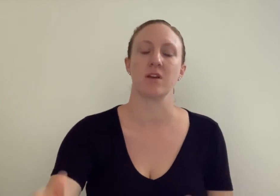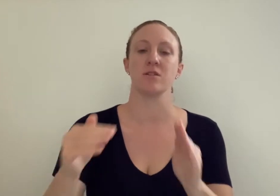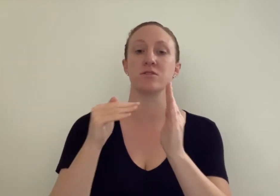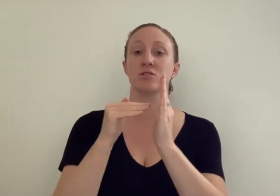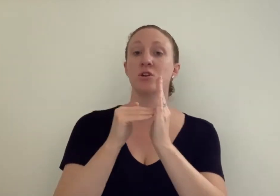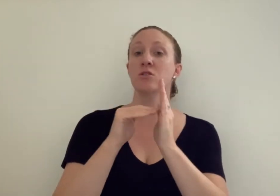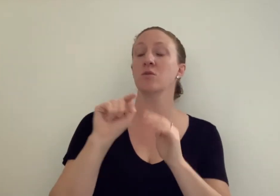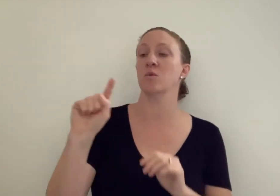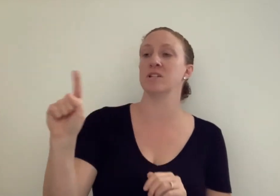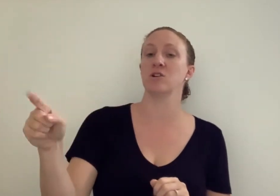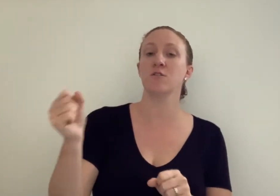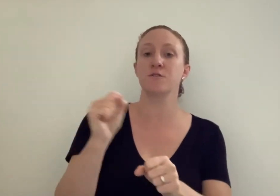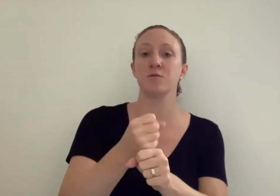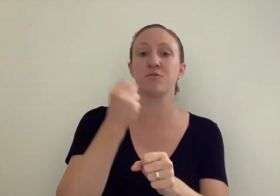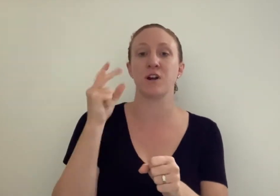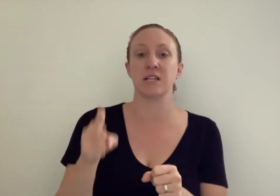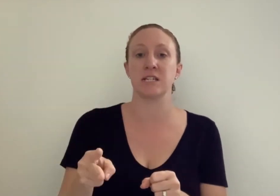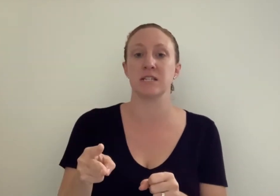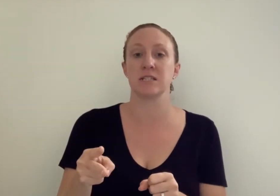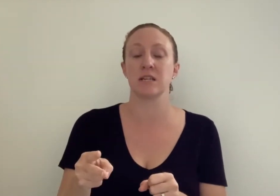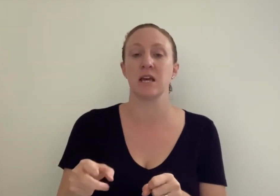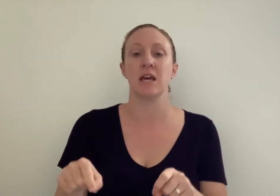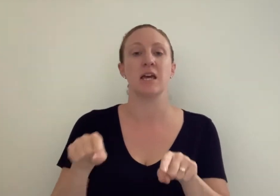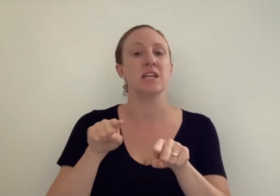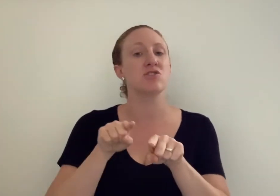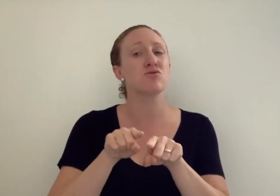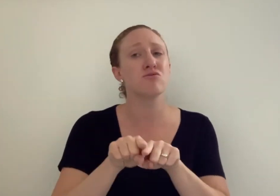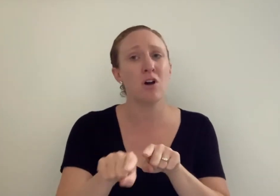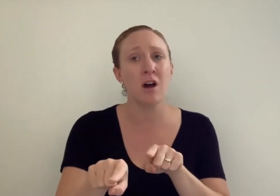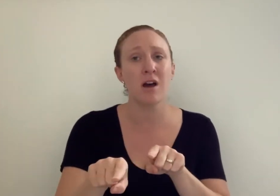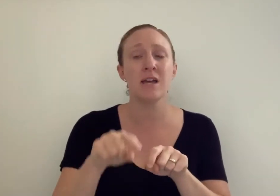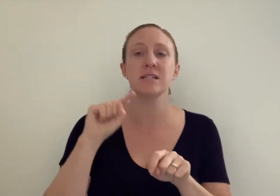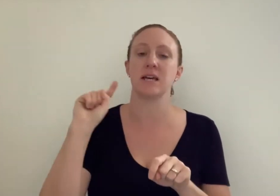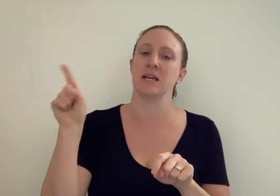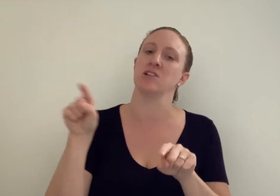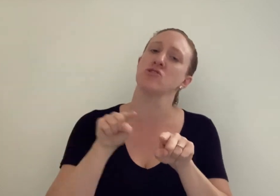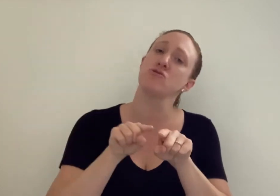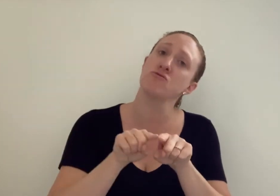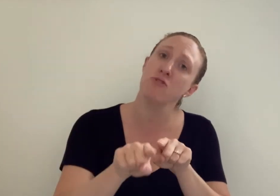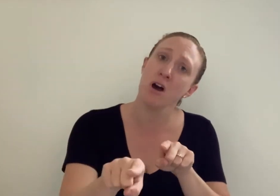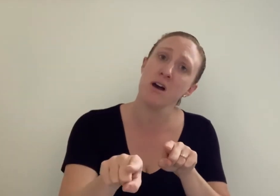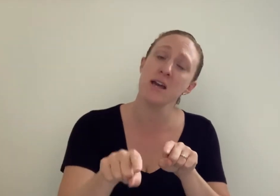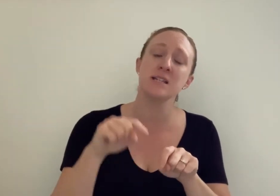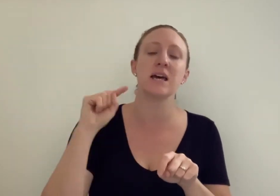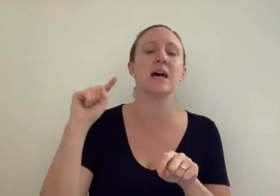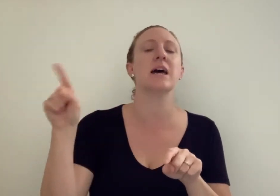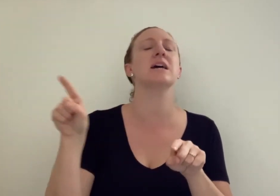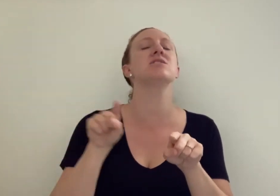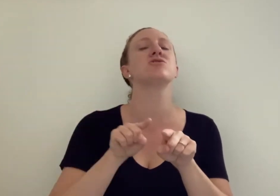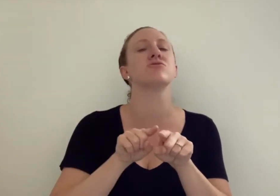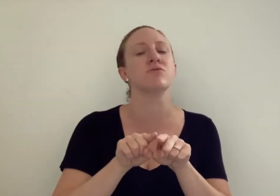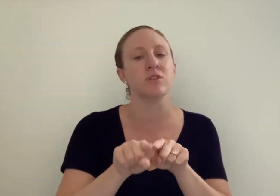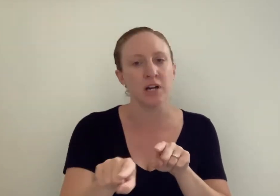Sog went off to practice. He tried and tried and tried.